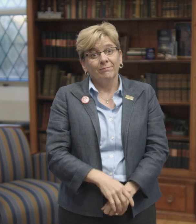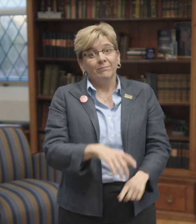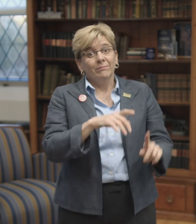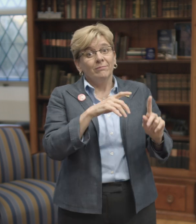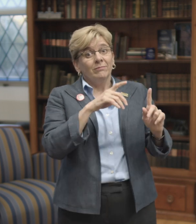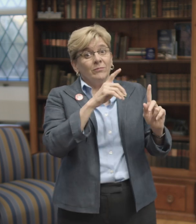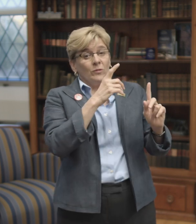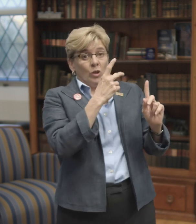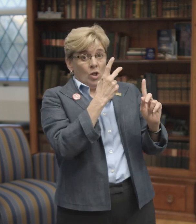-blind children.